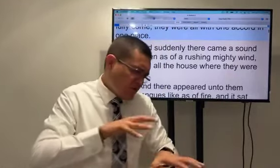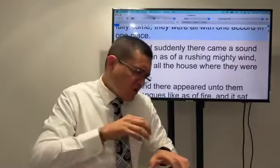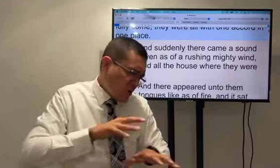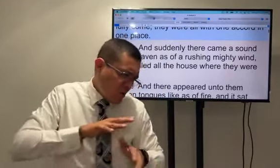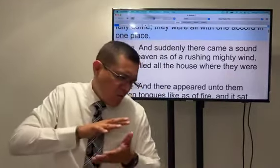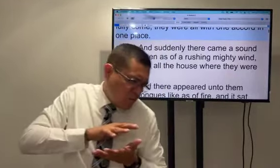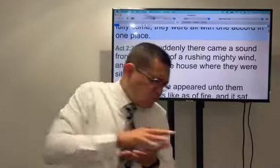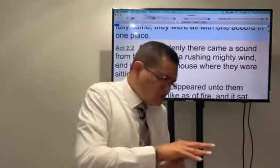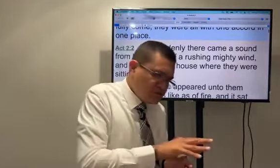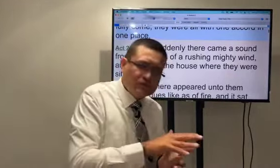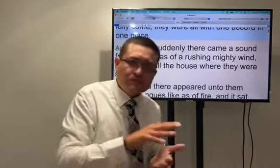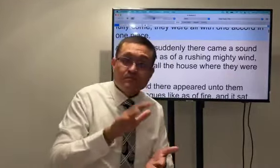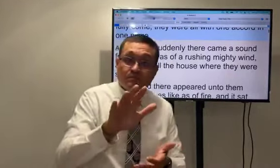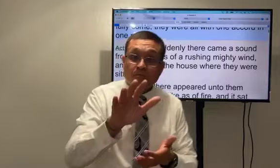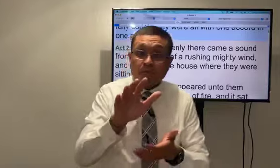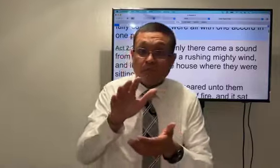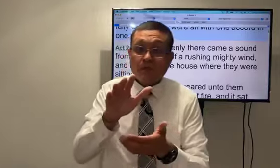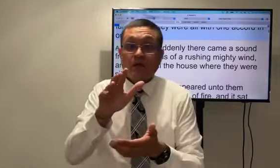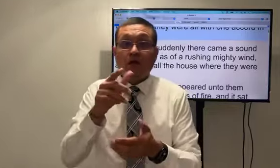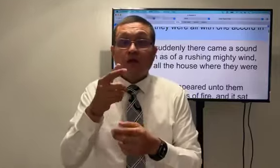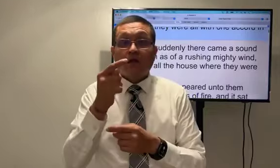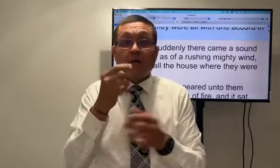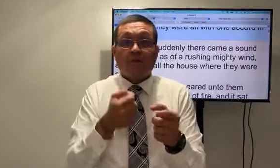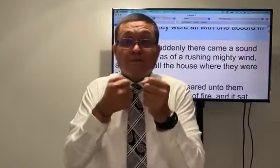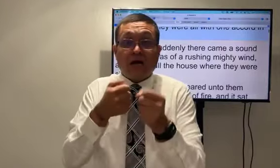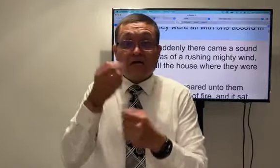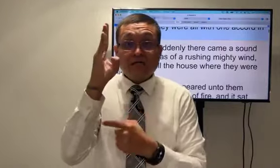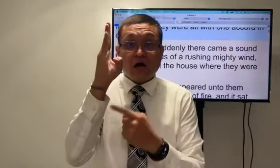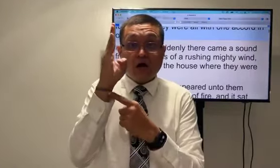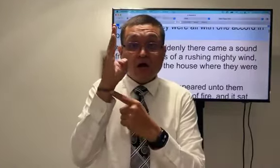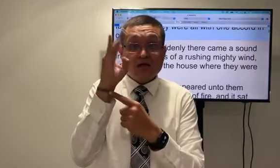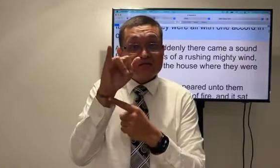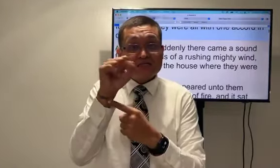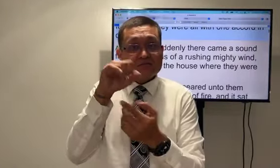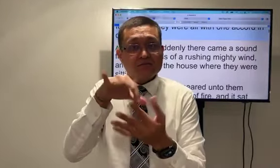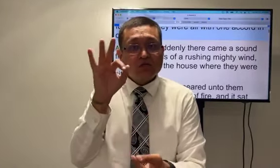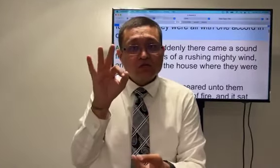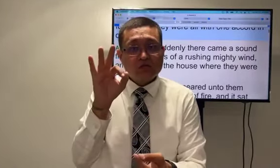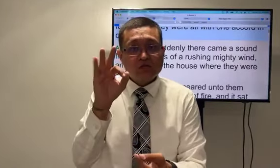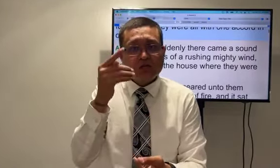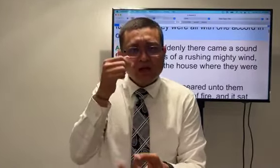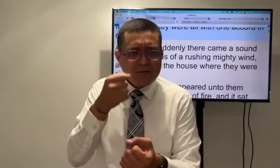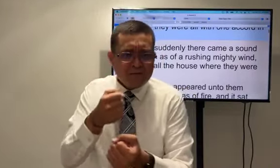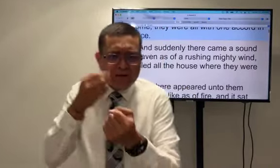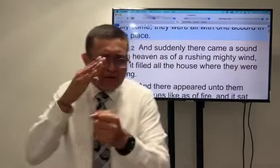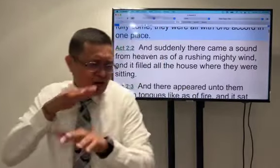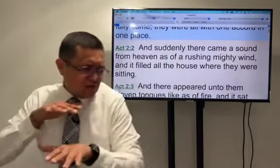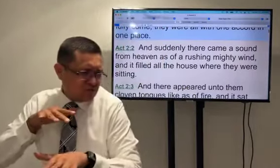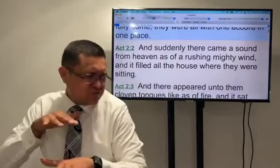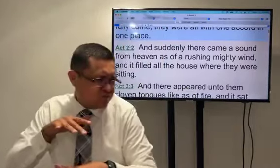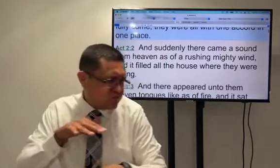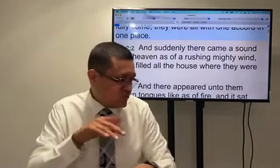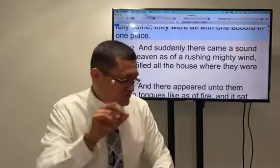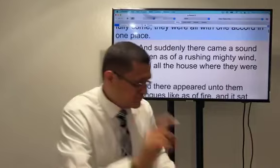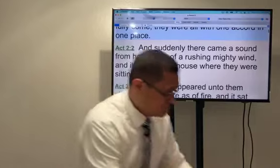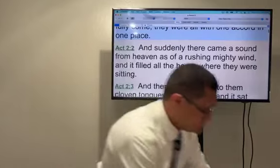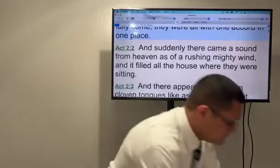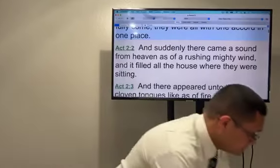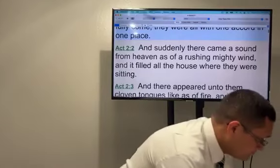today he was talking about you know it wasn't just a simple wind you know they felt but it was a powerful